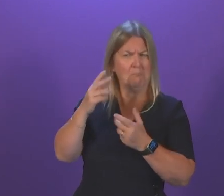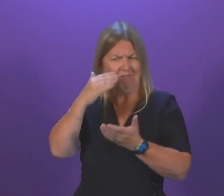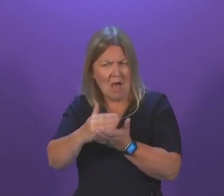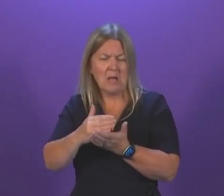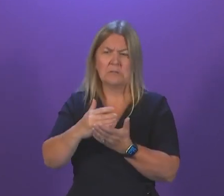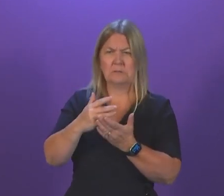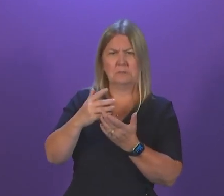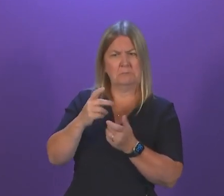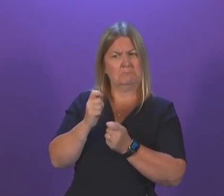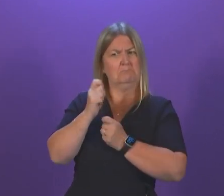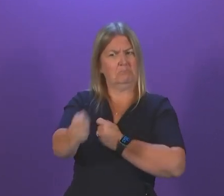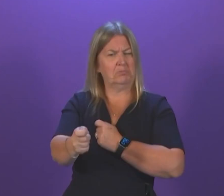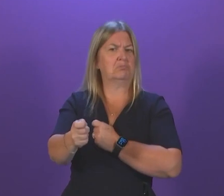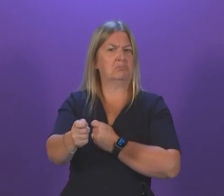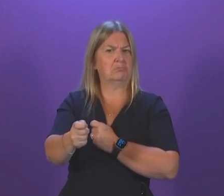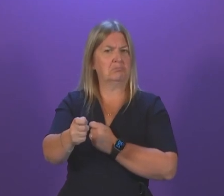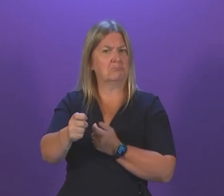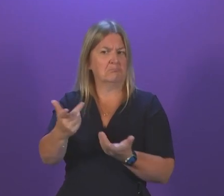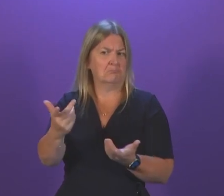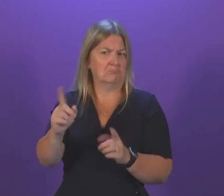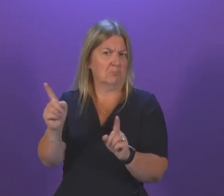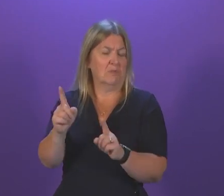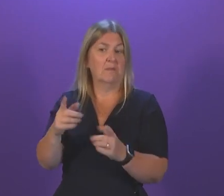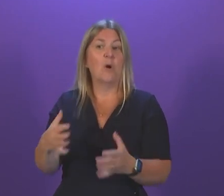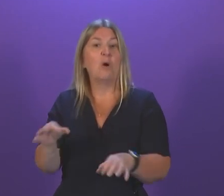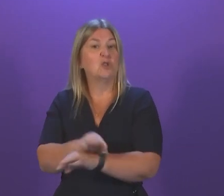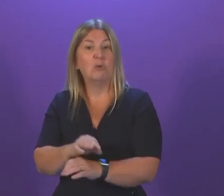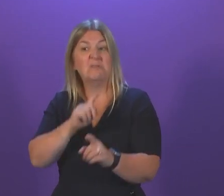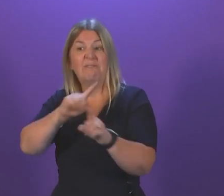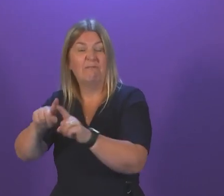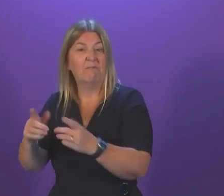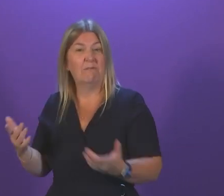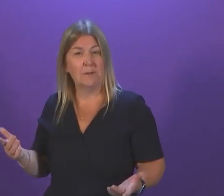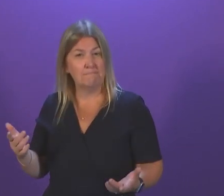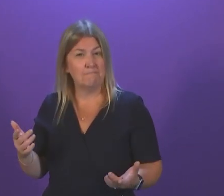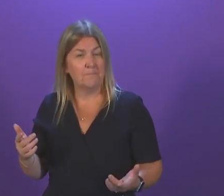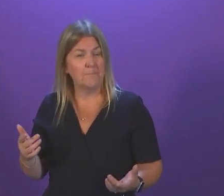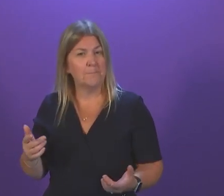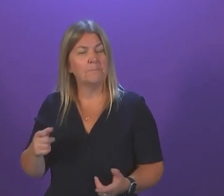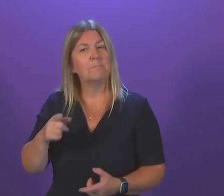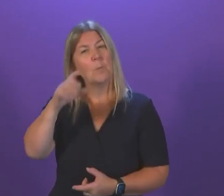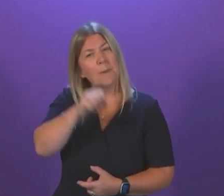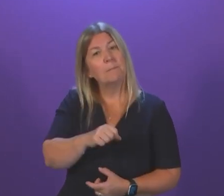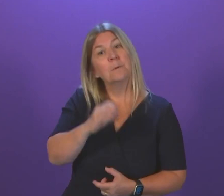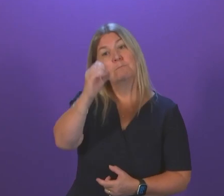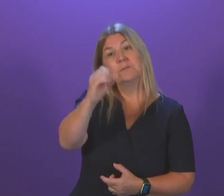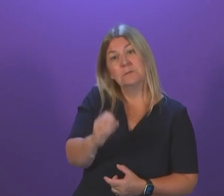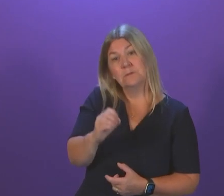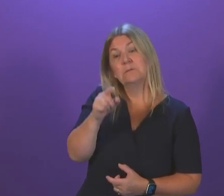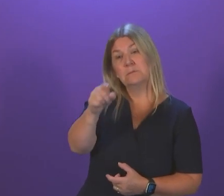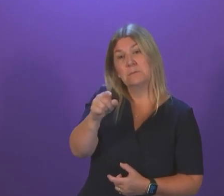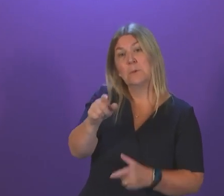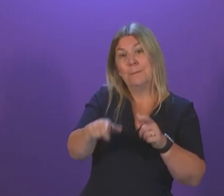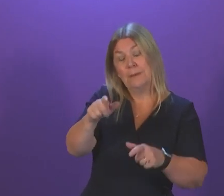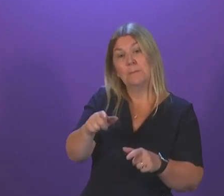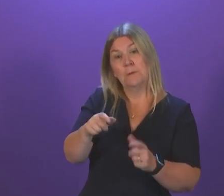facts of the case, and that includes a custodial sentence if they decide the alternatives are not appropriate. Statistics show that the proportion of people given community sentences